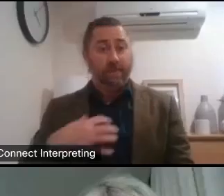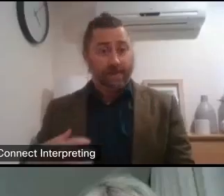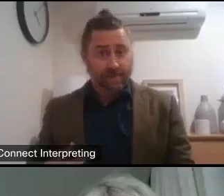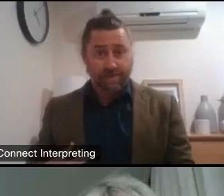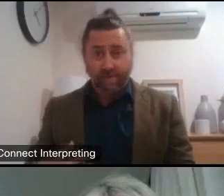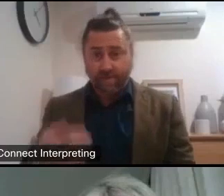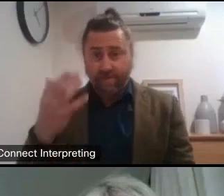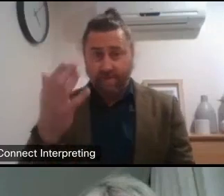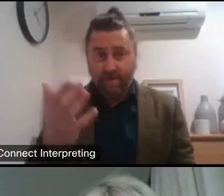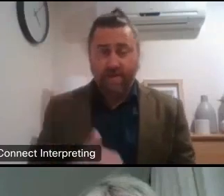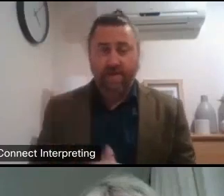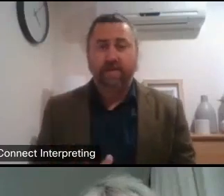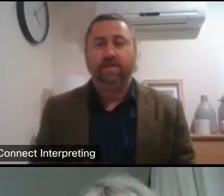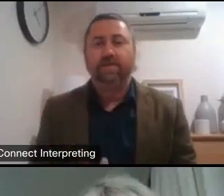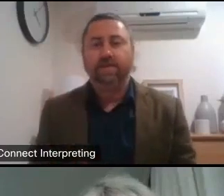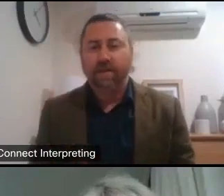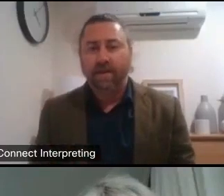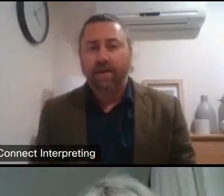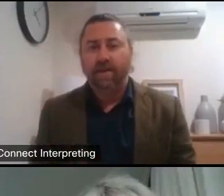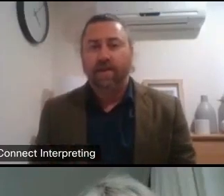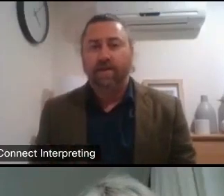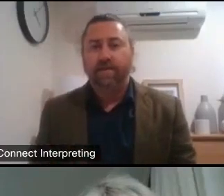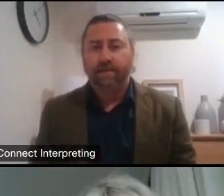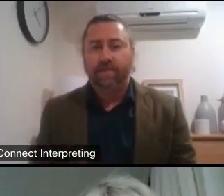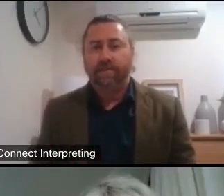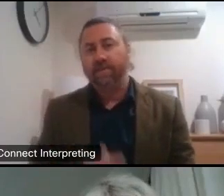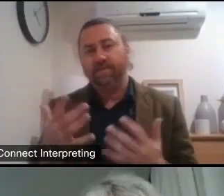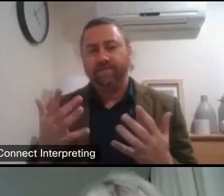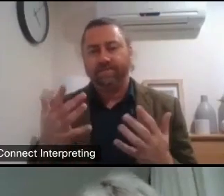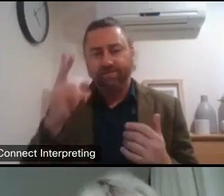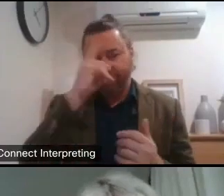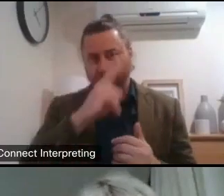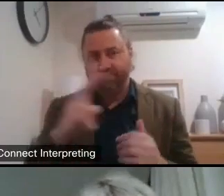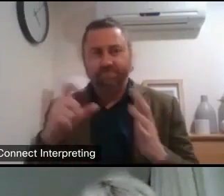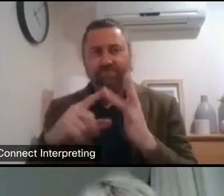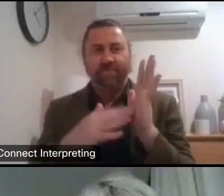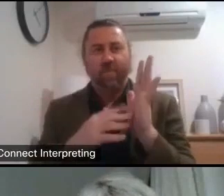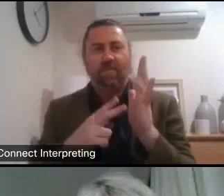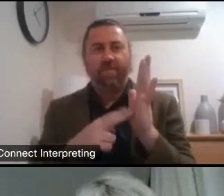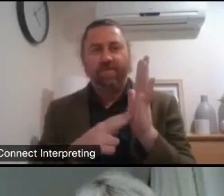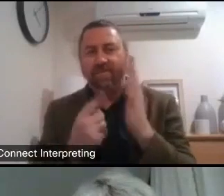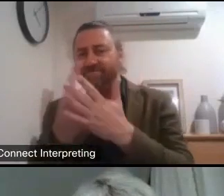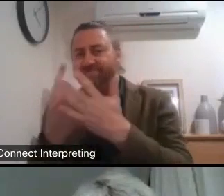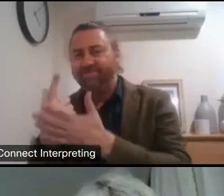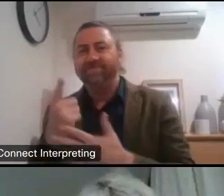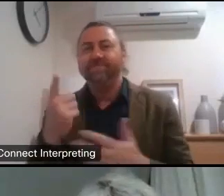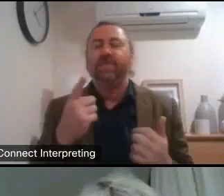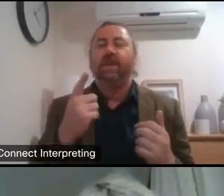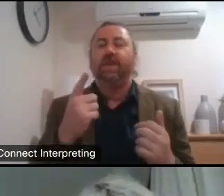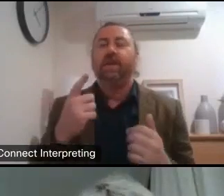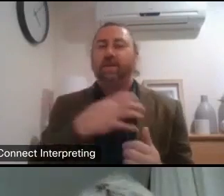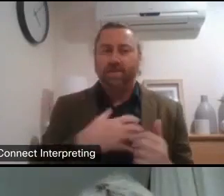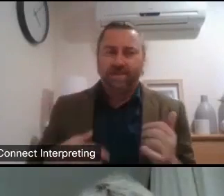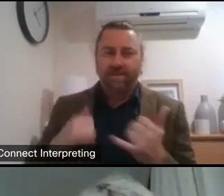which um is a is quite a common one that we got a lot so minister shortened